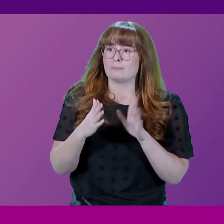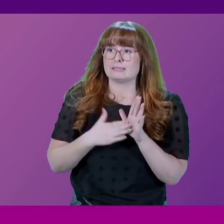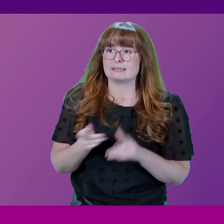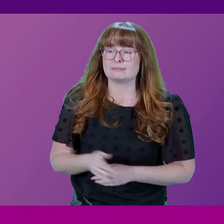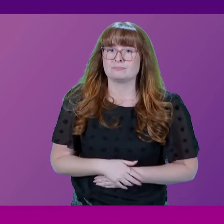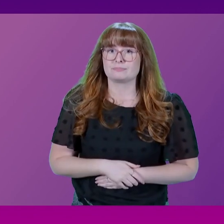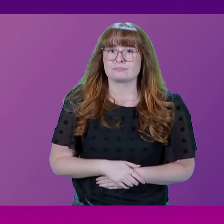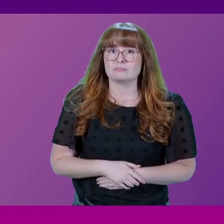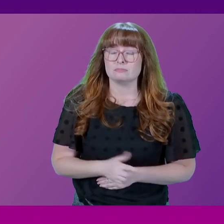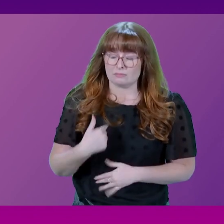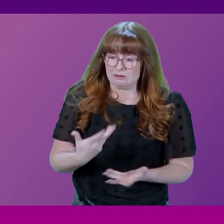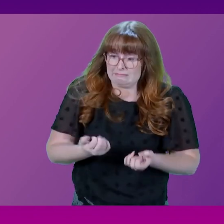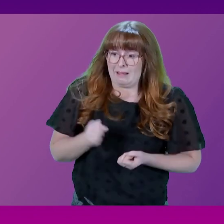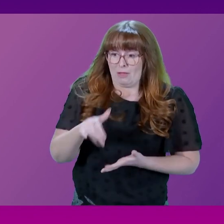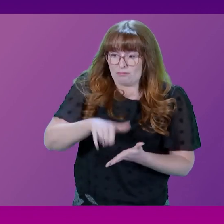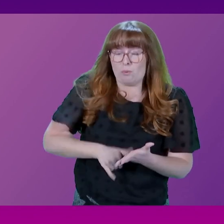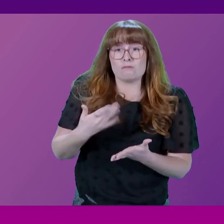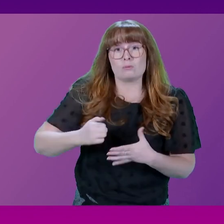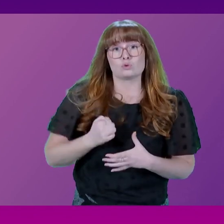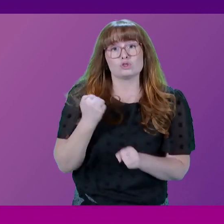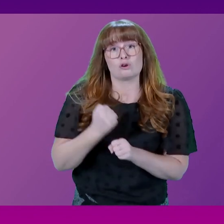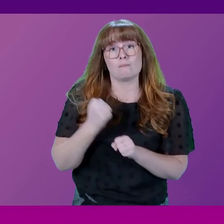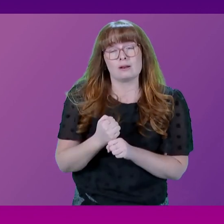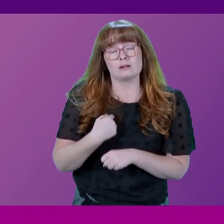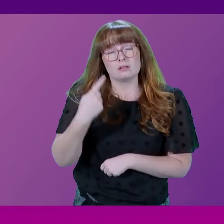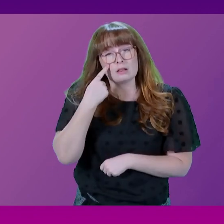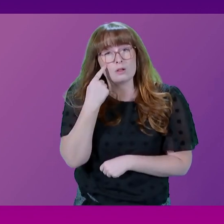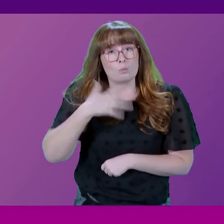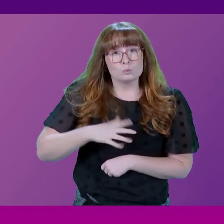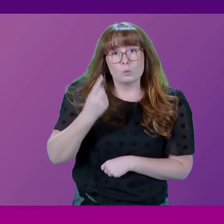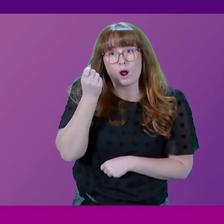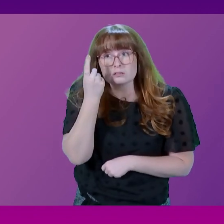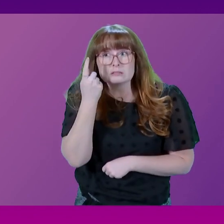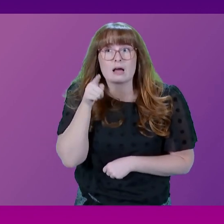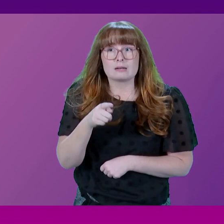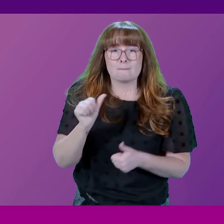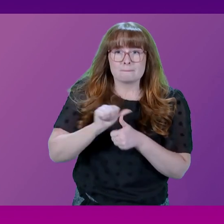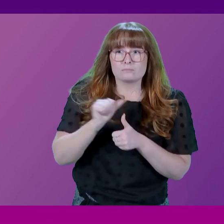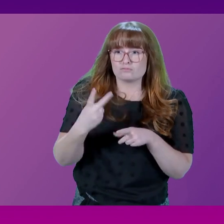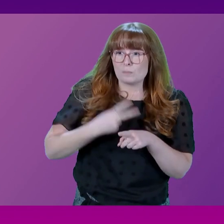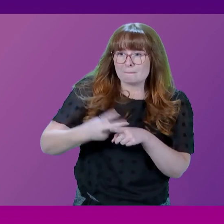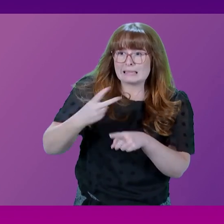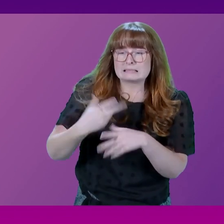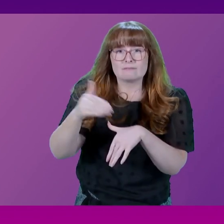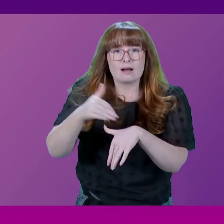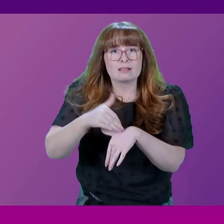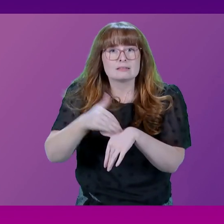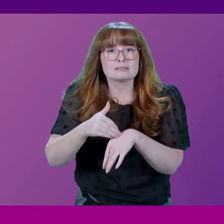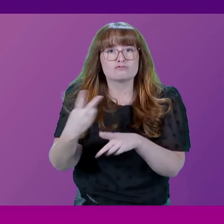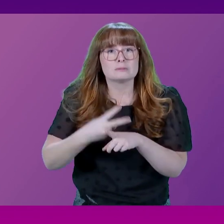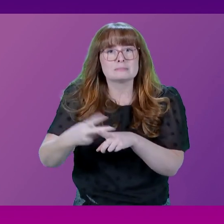I do welcome this report by the Scottish Government which seeks to understand or better understand repeat violent victimisation